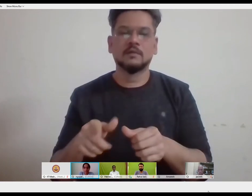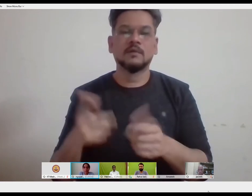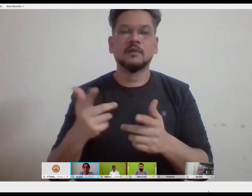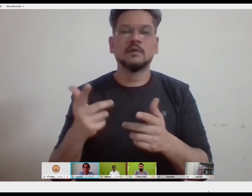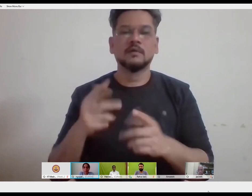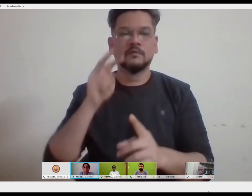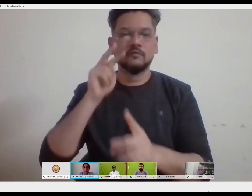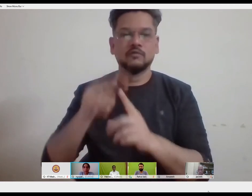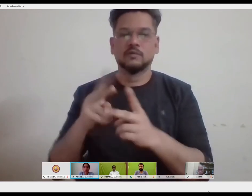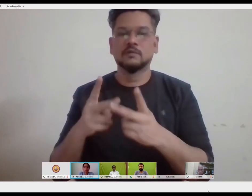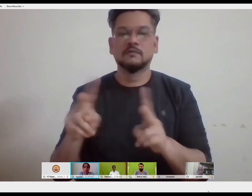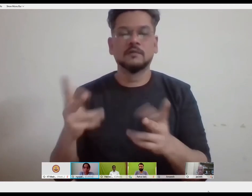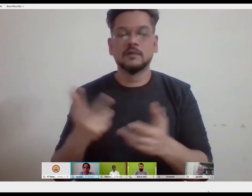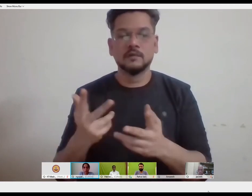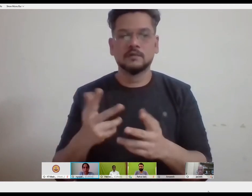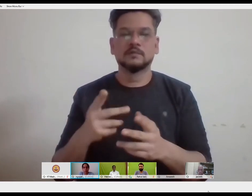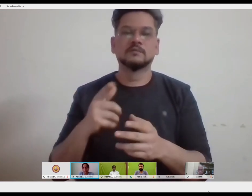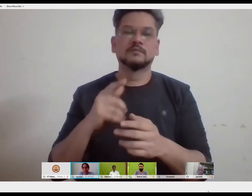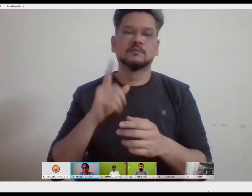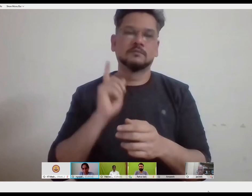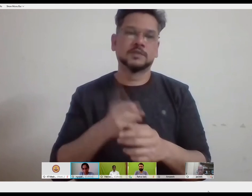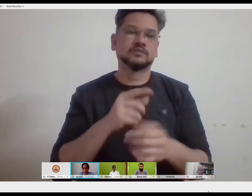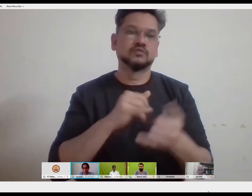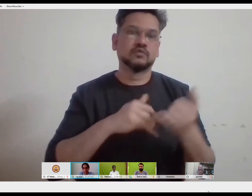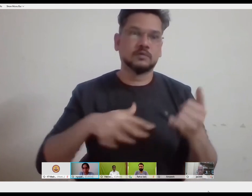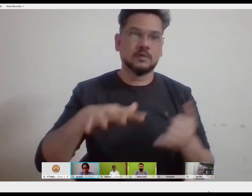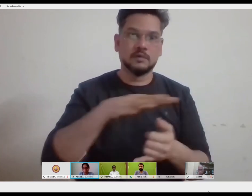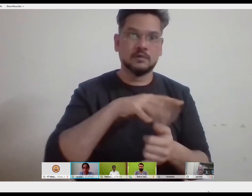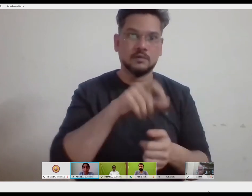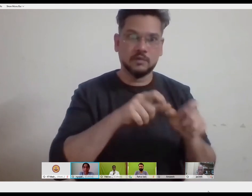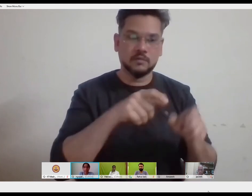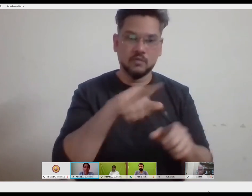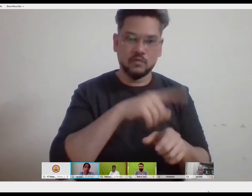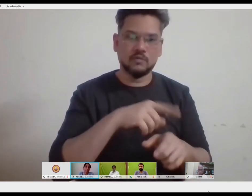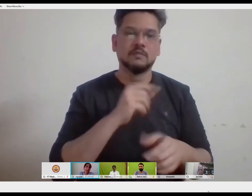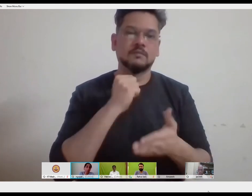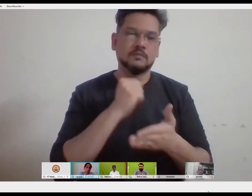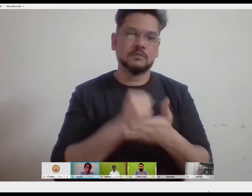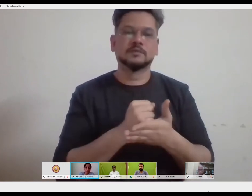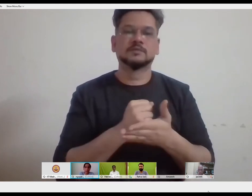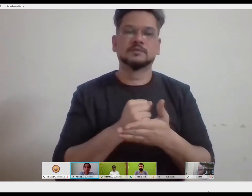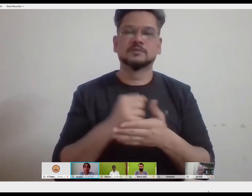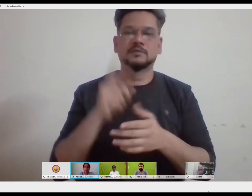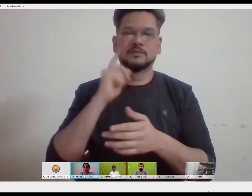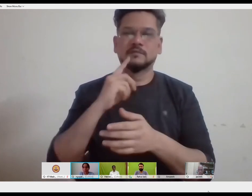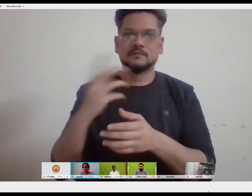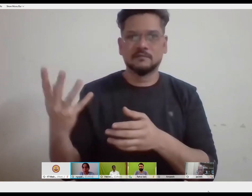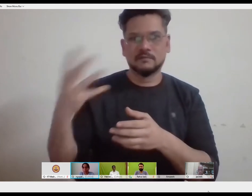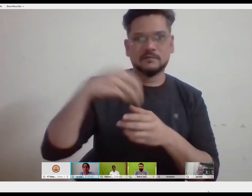to include people with deafness. It was the other way around. So in the medical model,